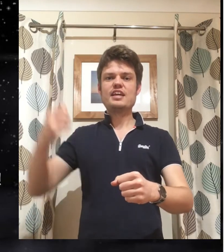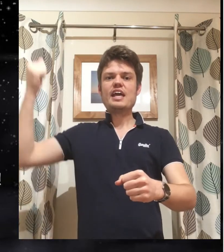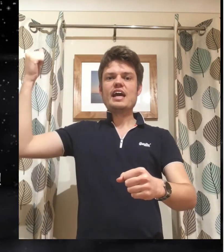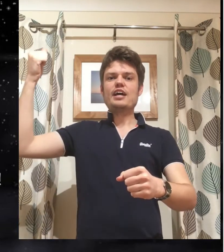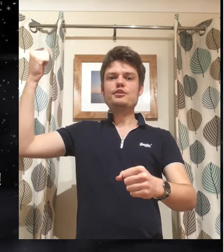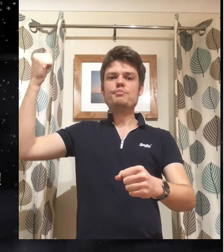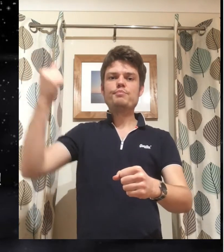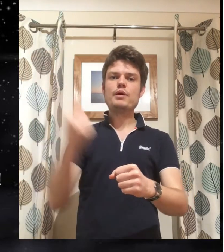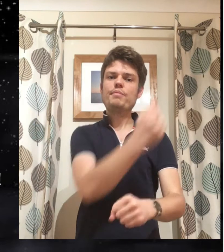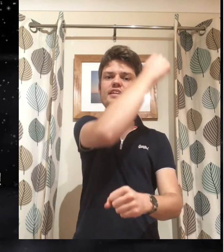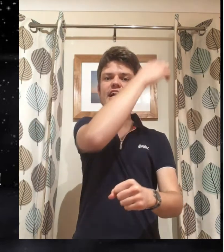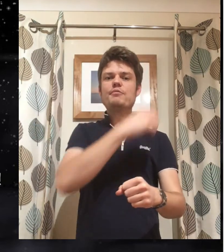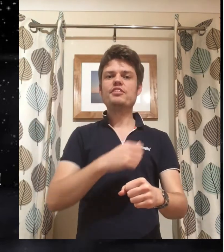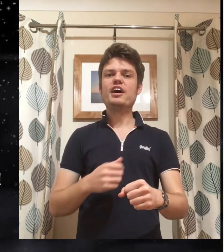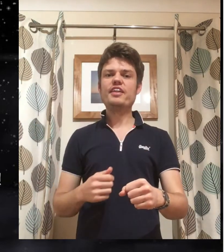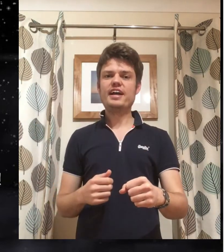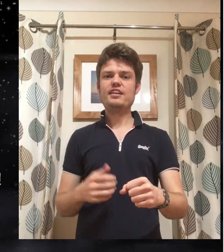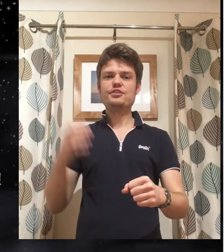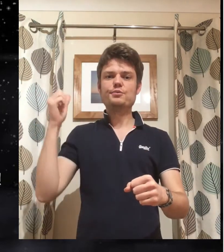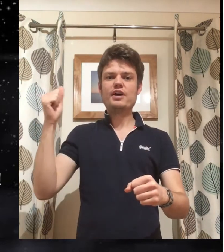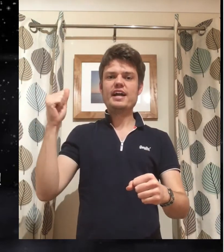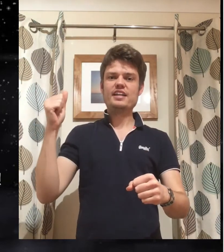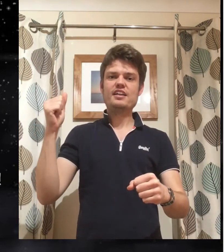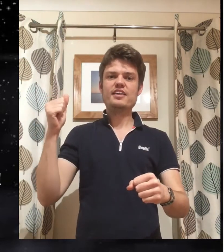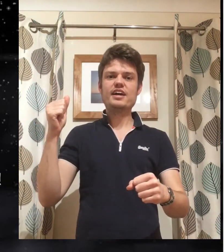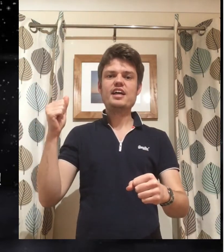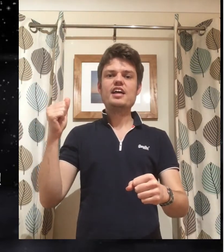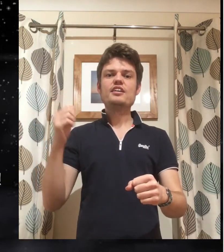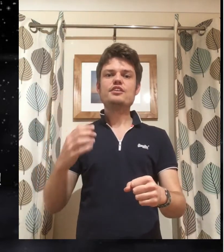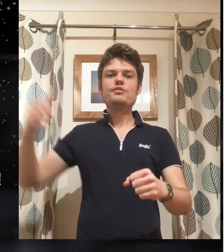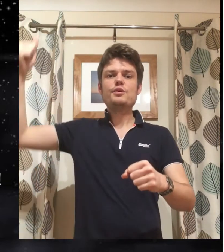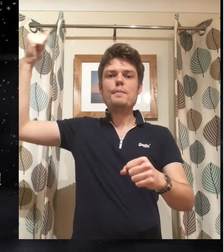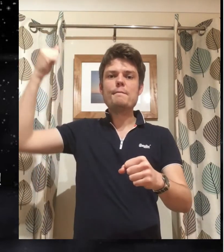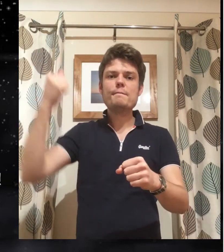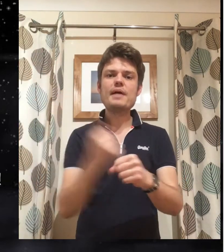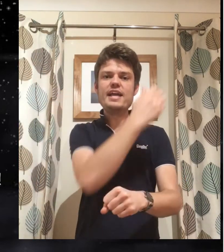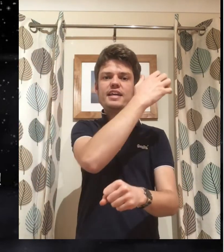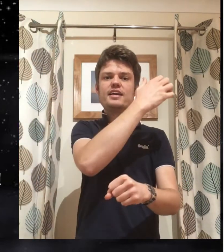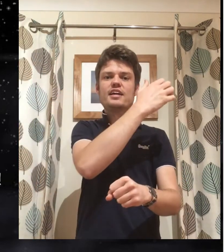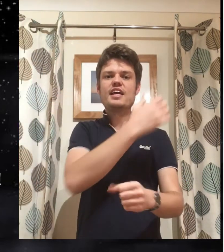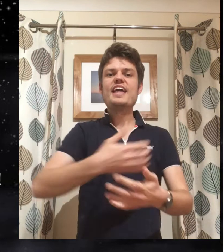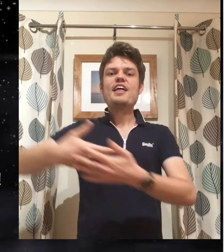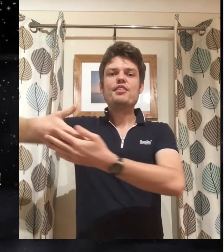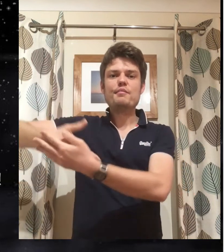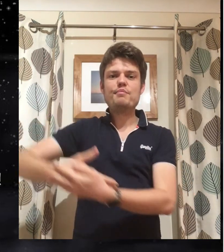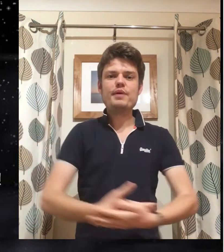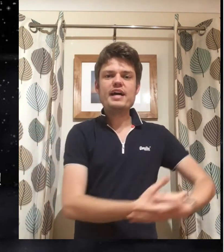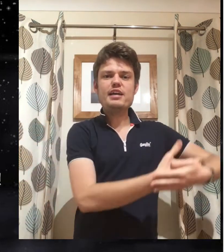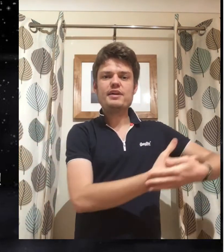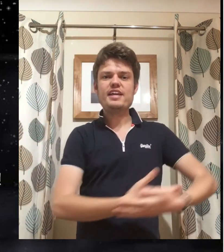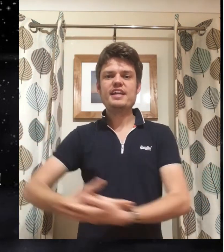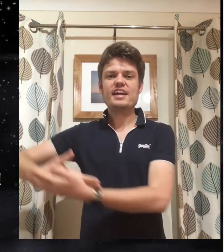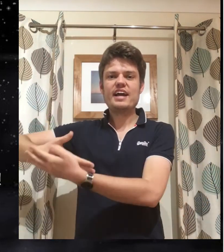this and you bump it down with your other hand your right hand like that don't you make the